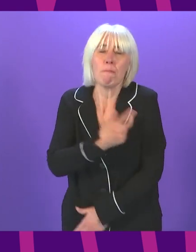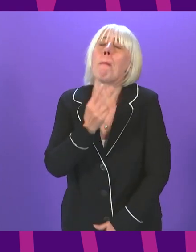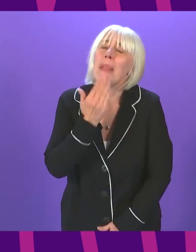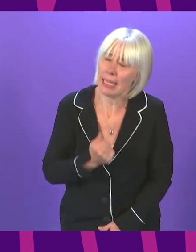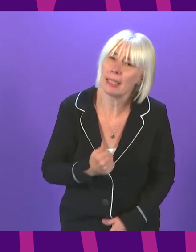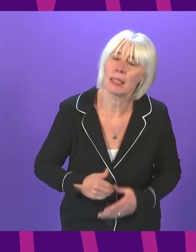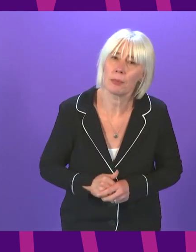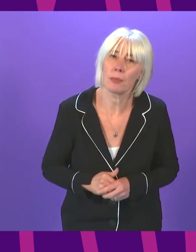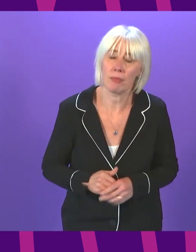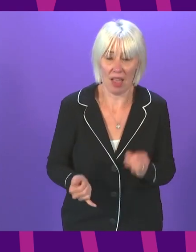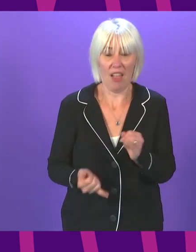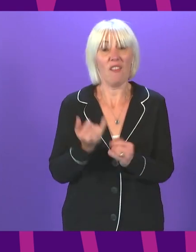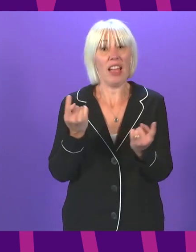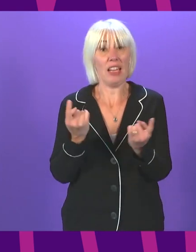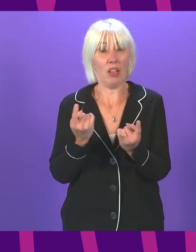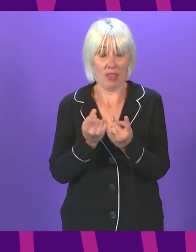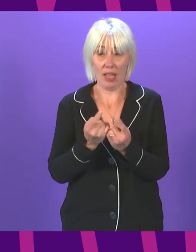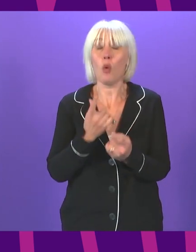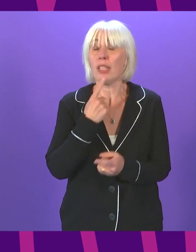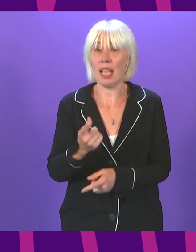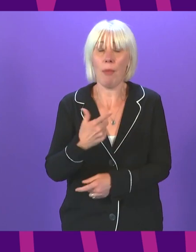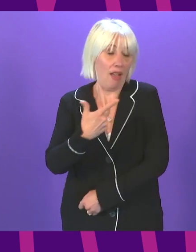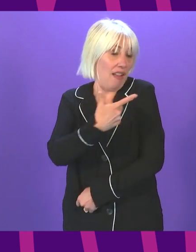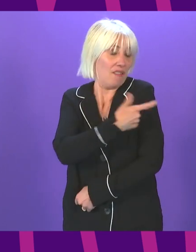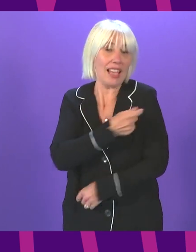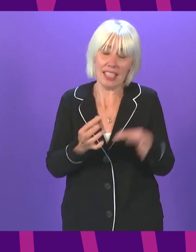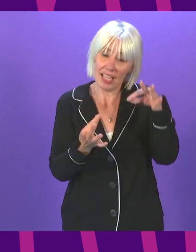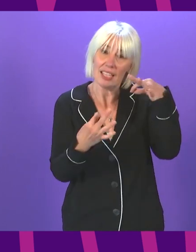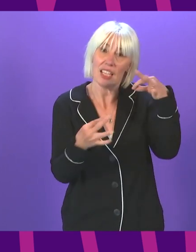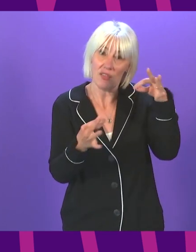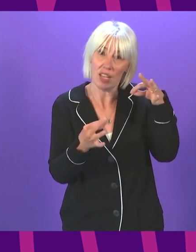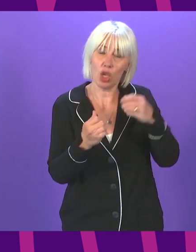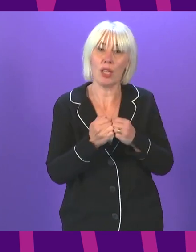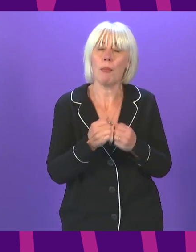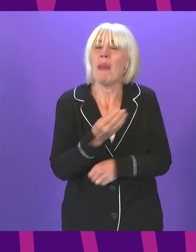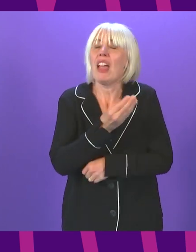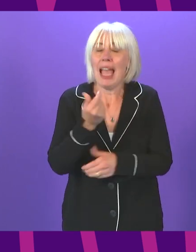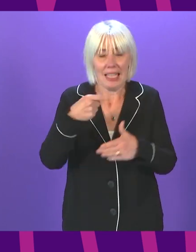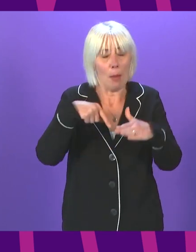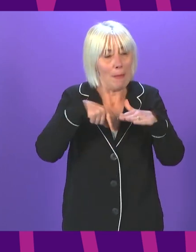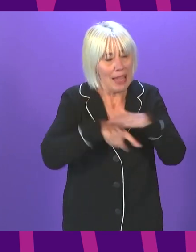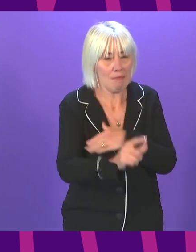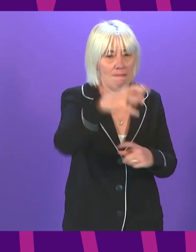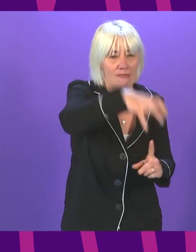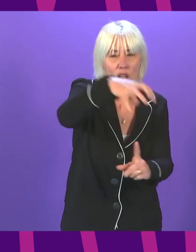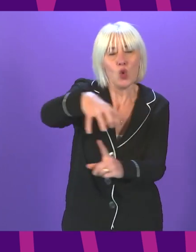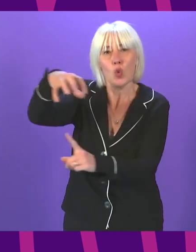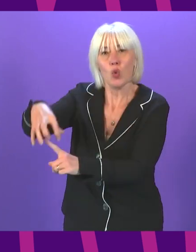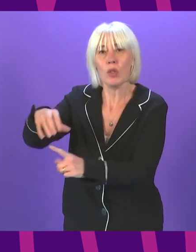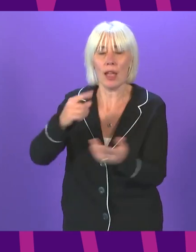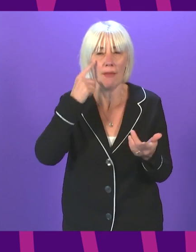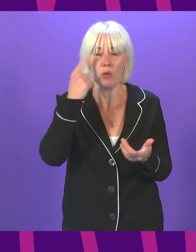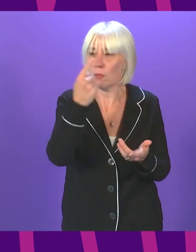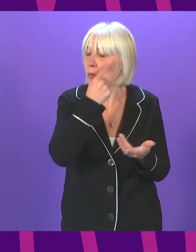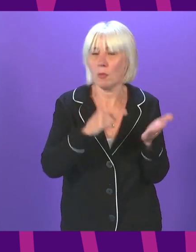issue I want to address is vaccine certification. That, of course, is where entry to some venues is dependent on people being